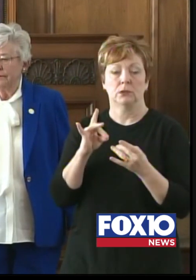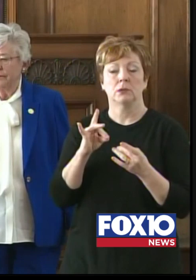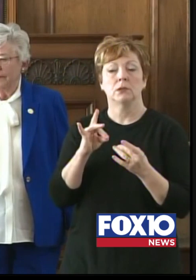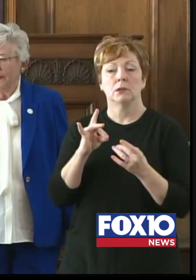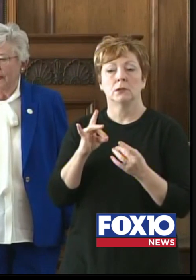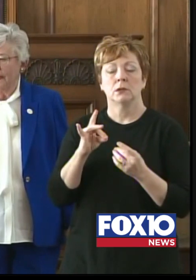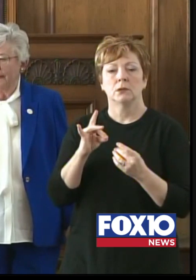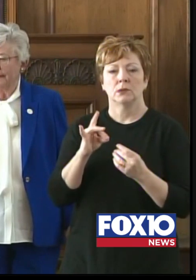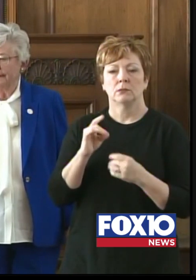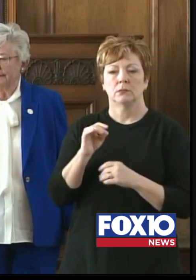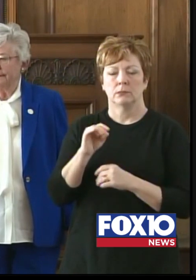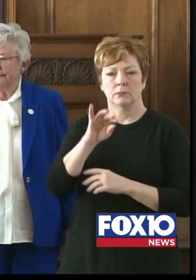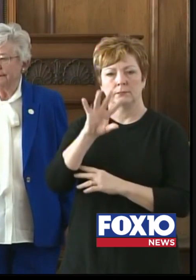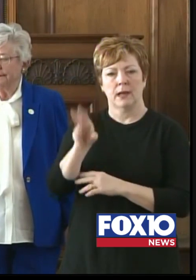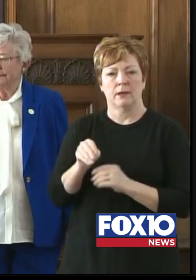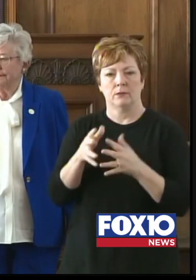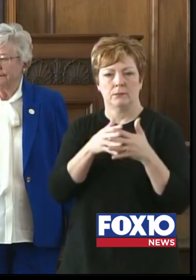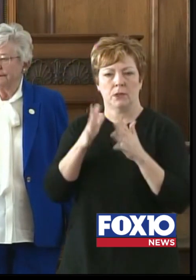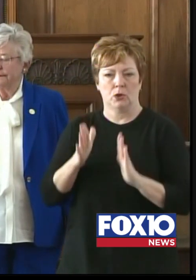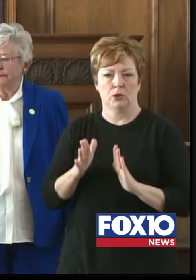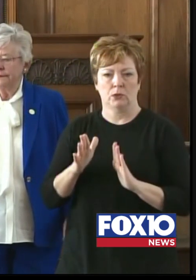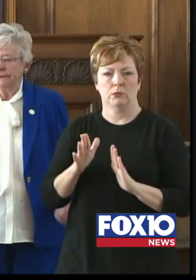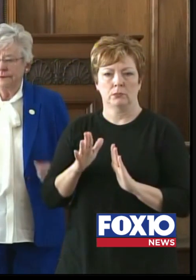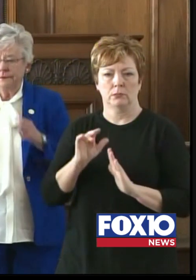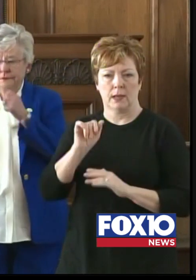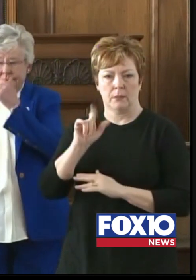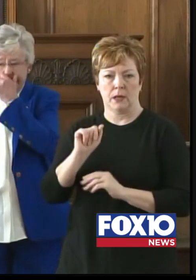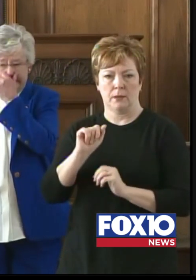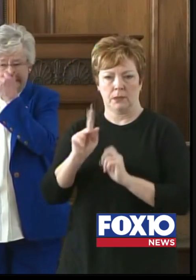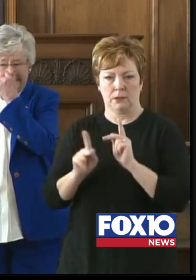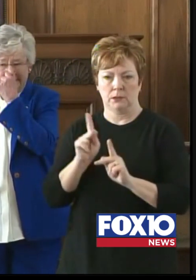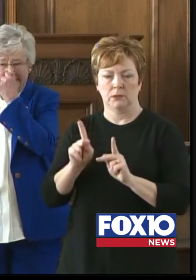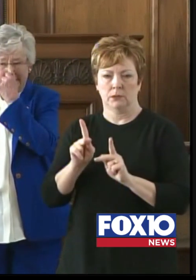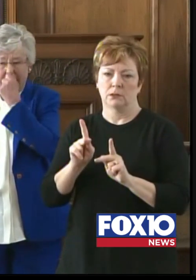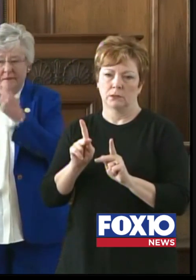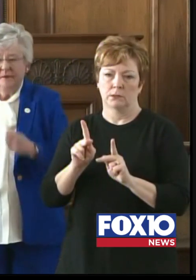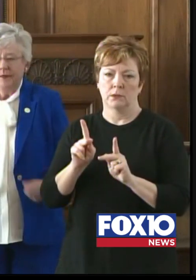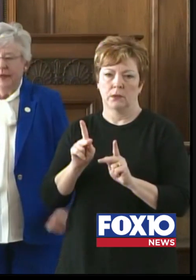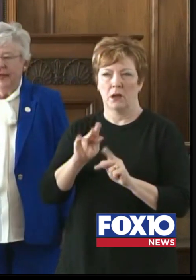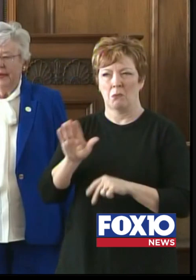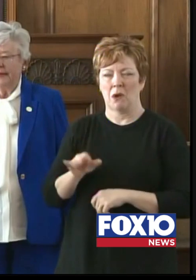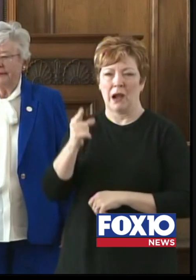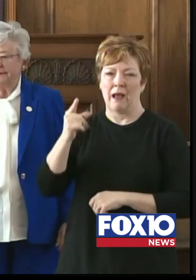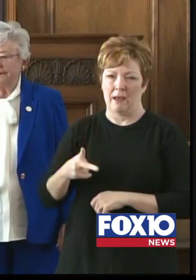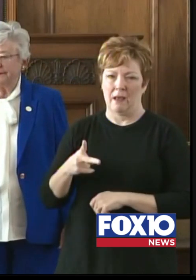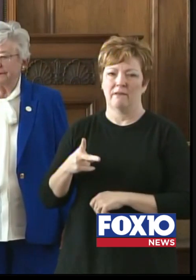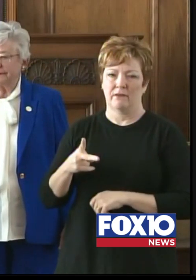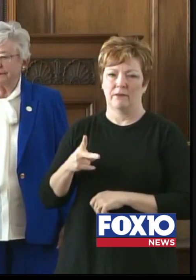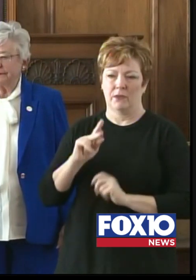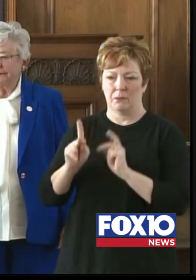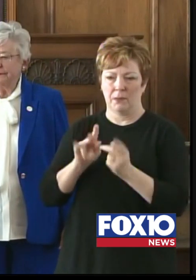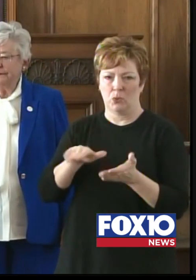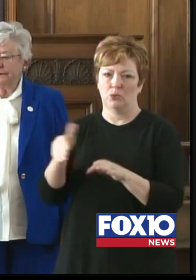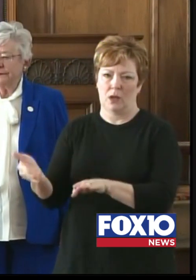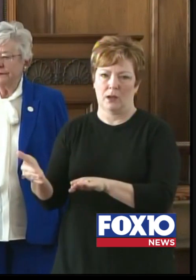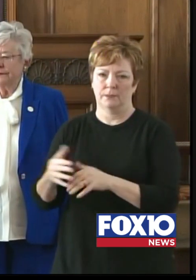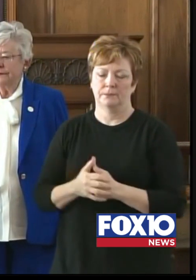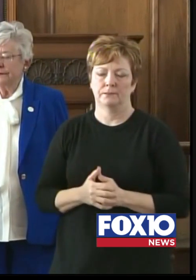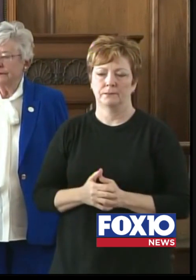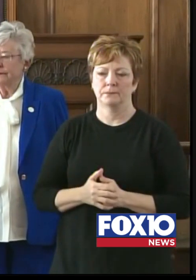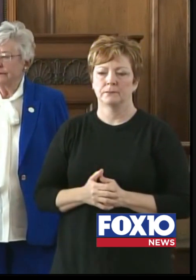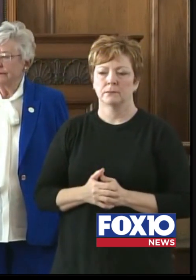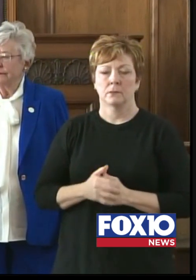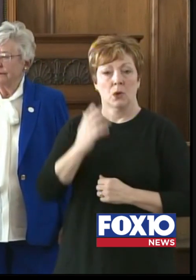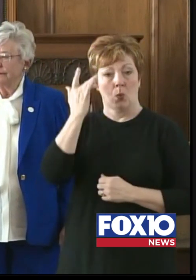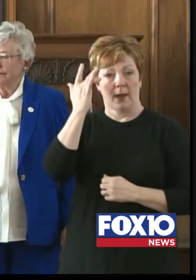African-American Alabamians are disproportionately represented in those deaths. They represent close to half of those deaths. And that is because